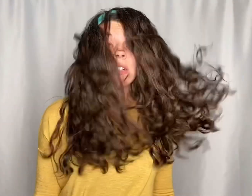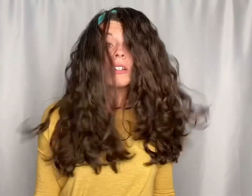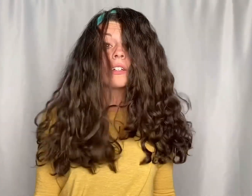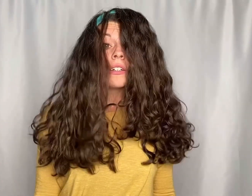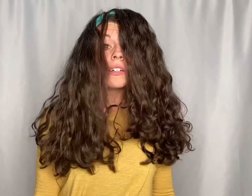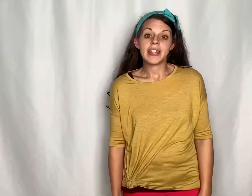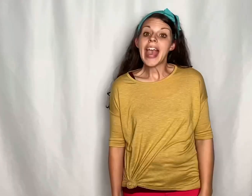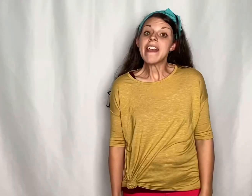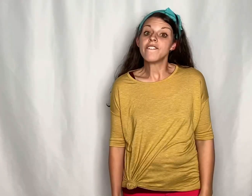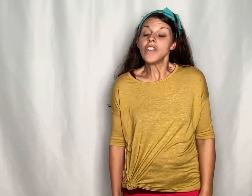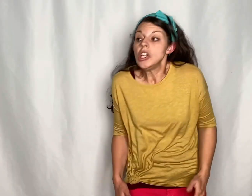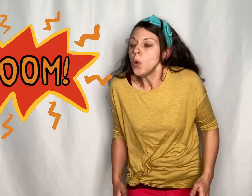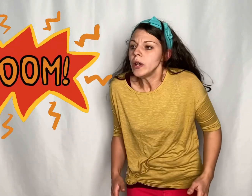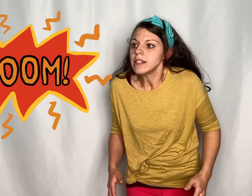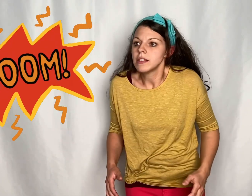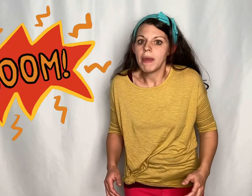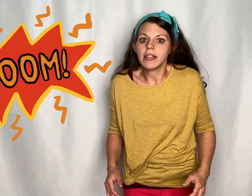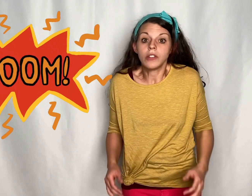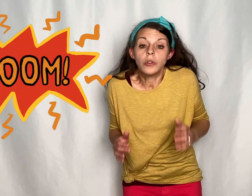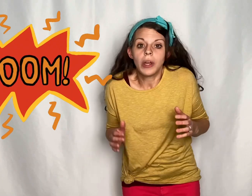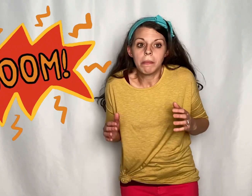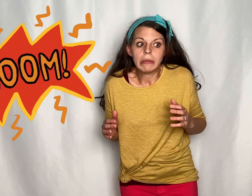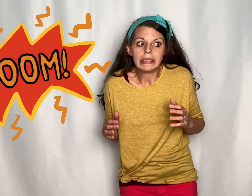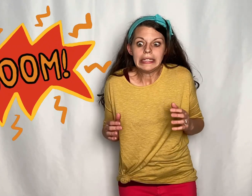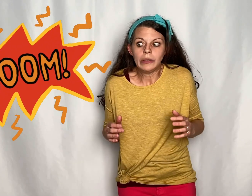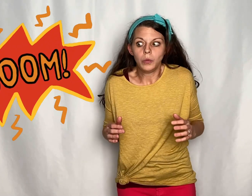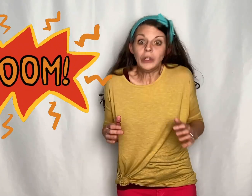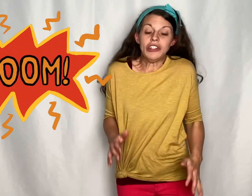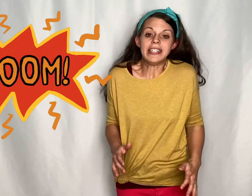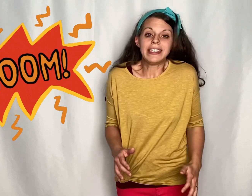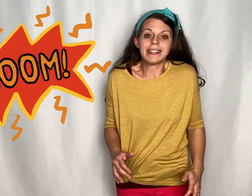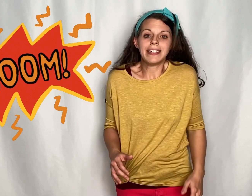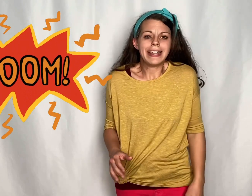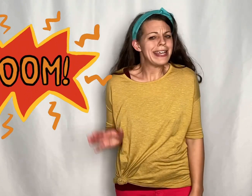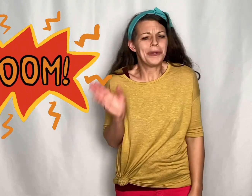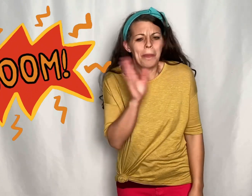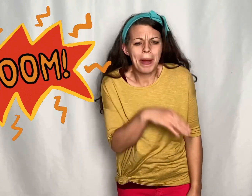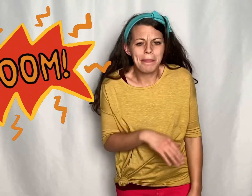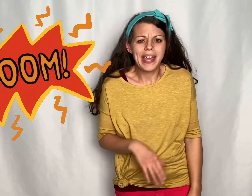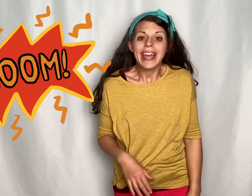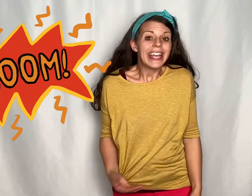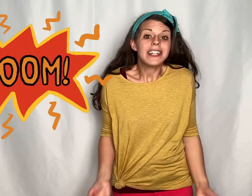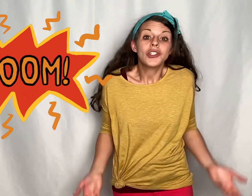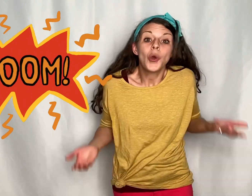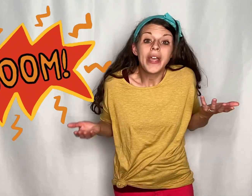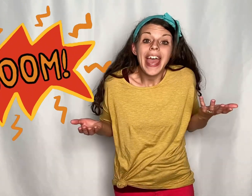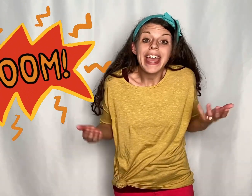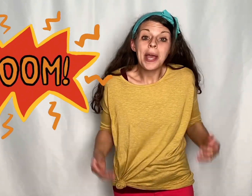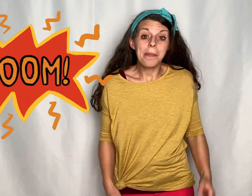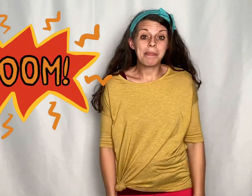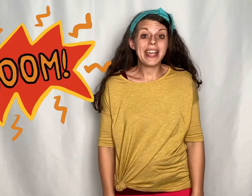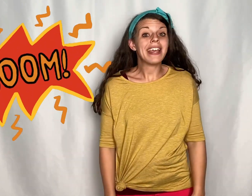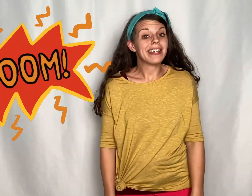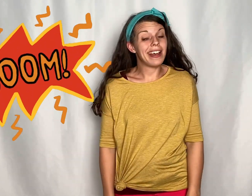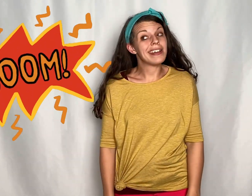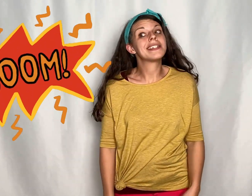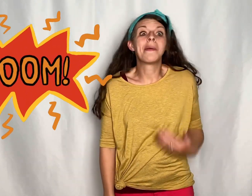If a noise makes you jump, it was just a little bump. It's okay because me